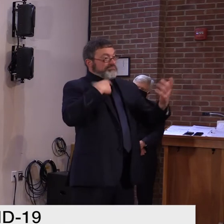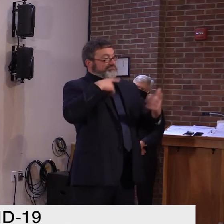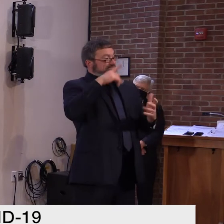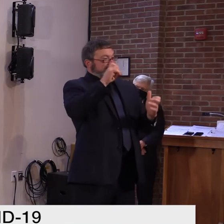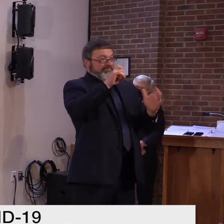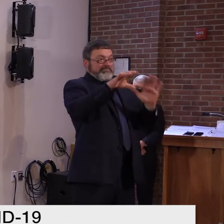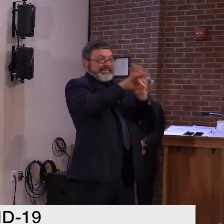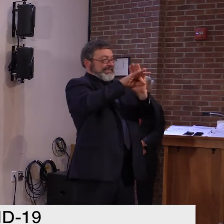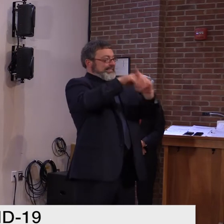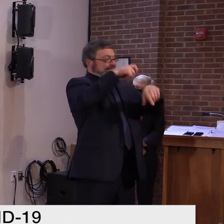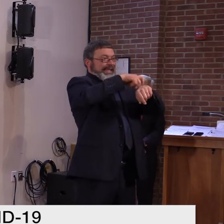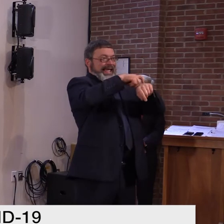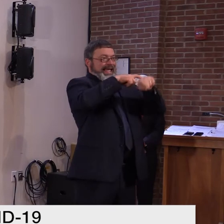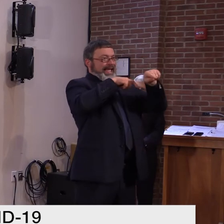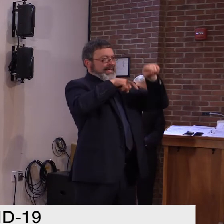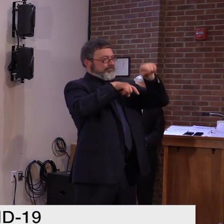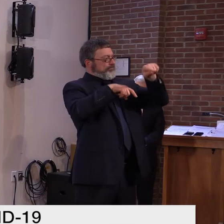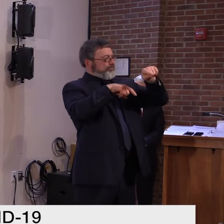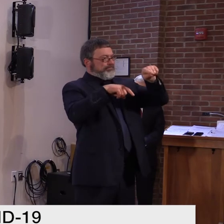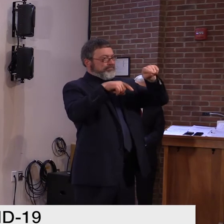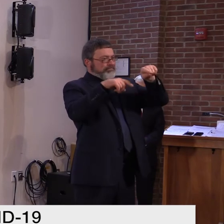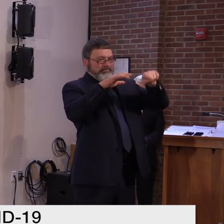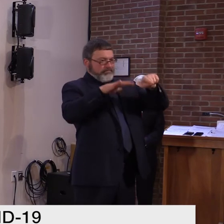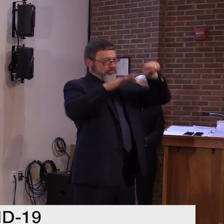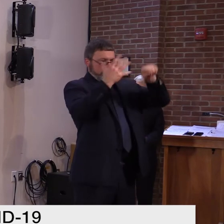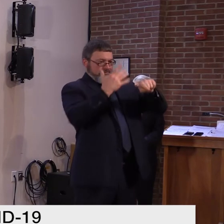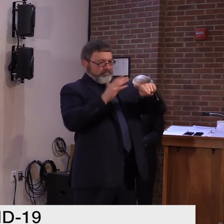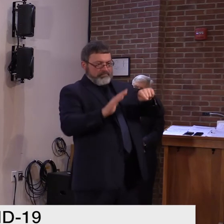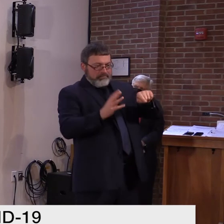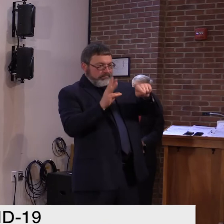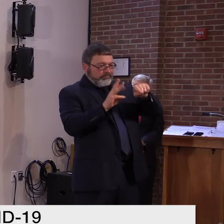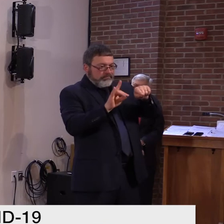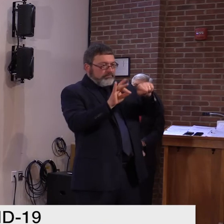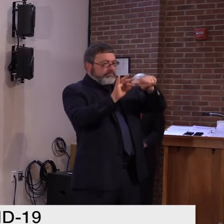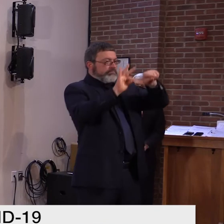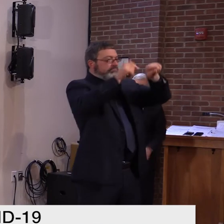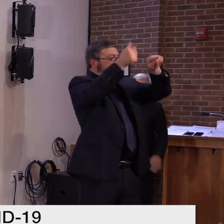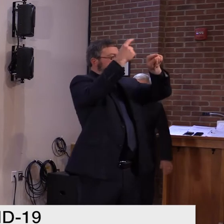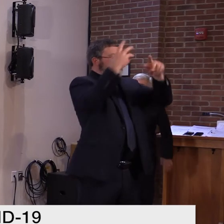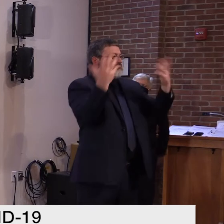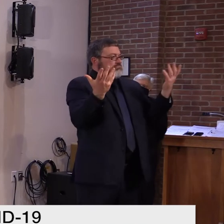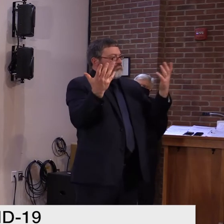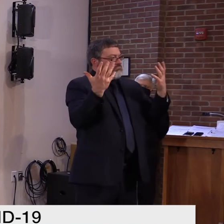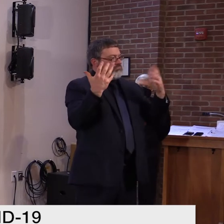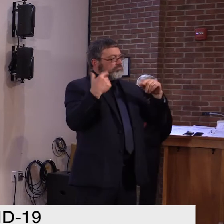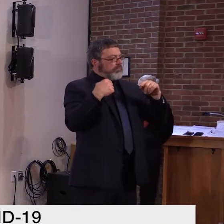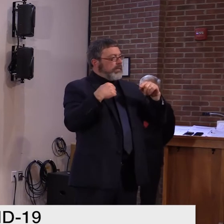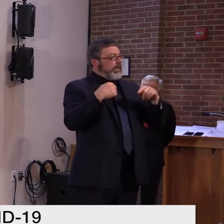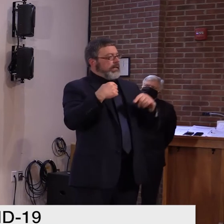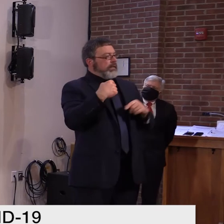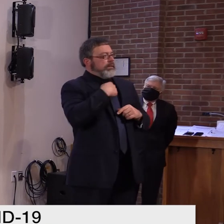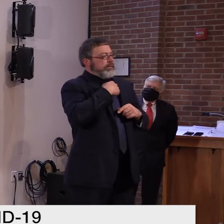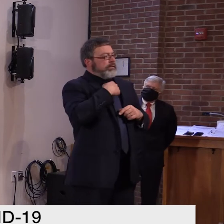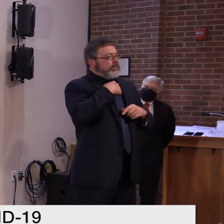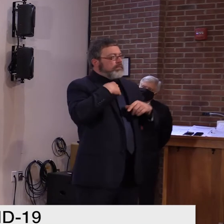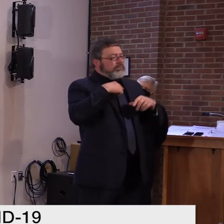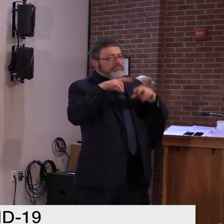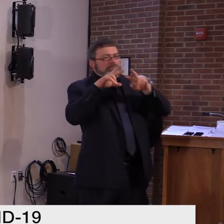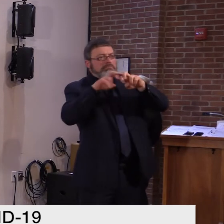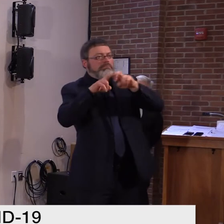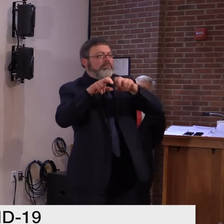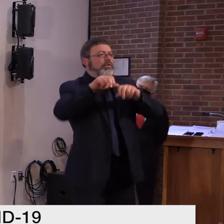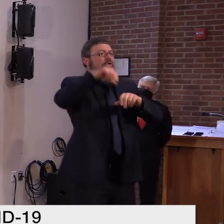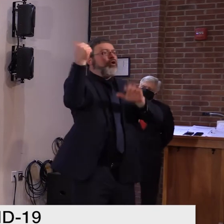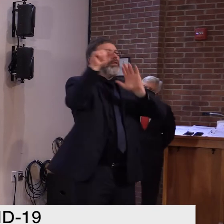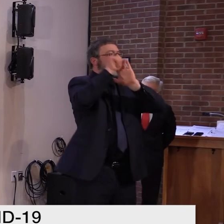consistent with others. I listened to other governors throughout the last few months. And the, let's